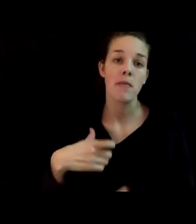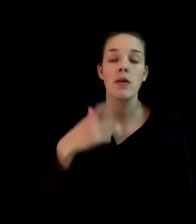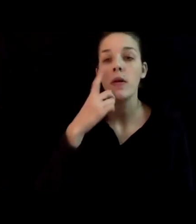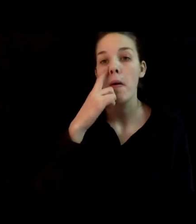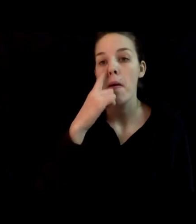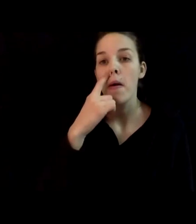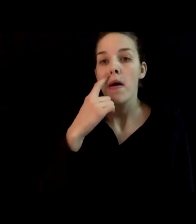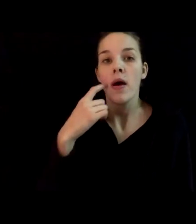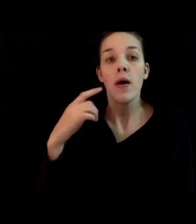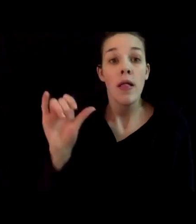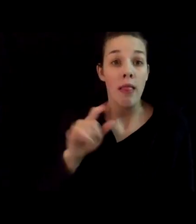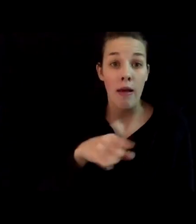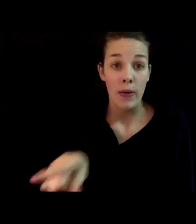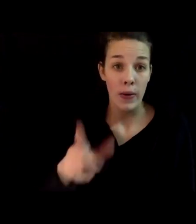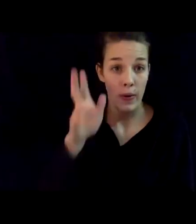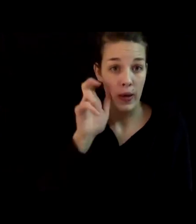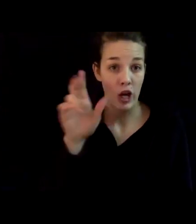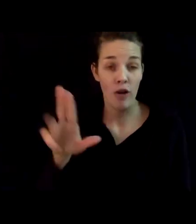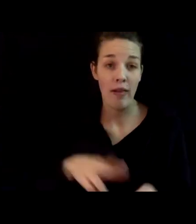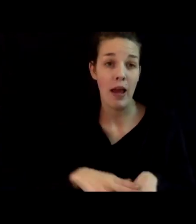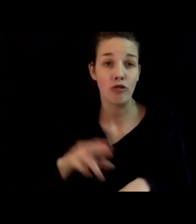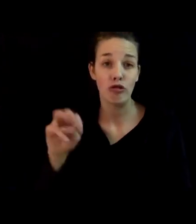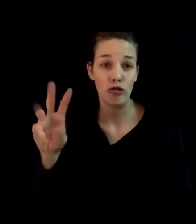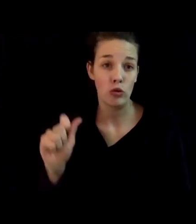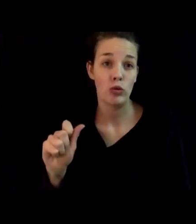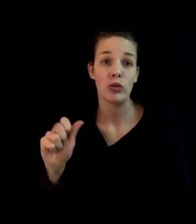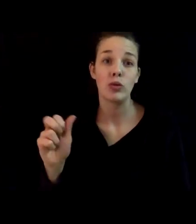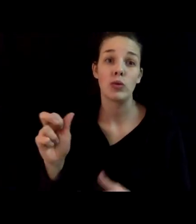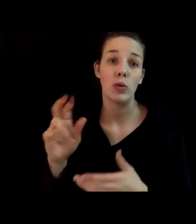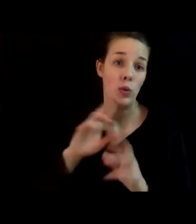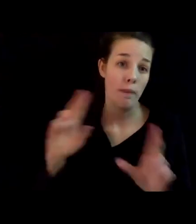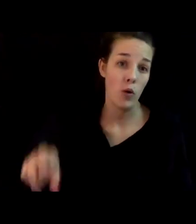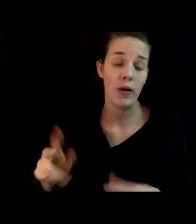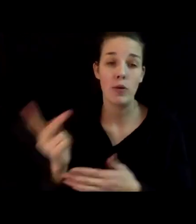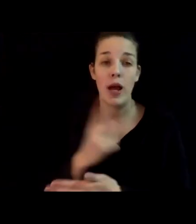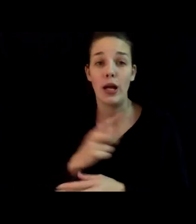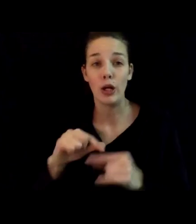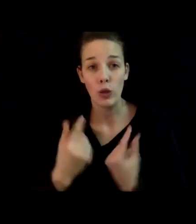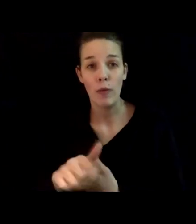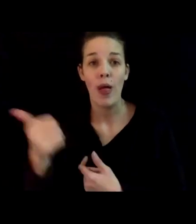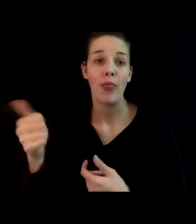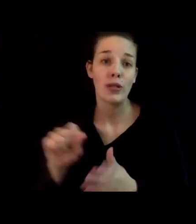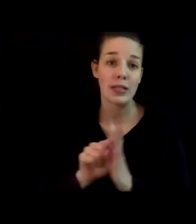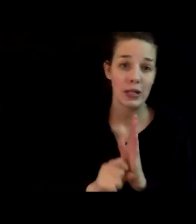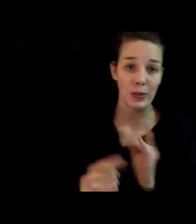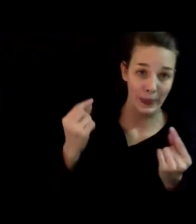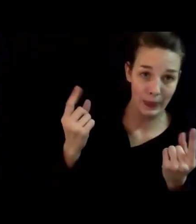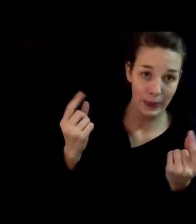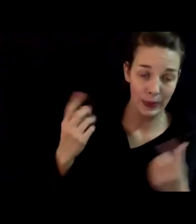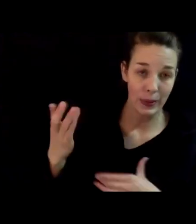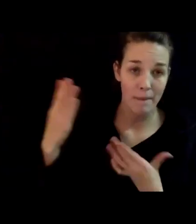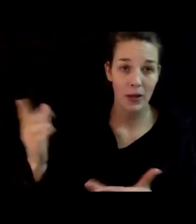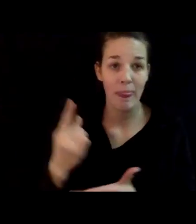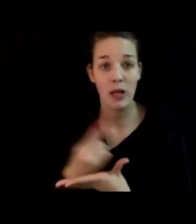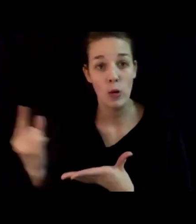And like you, we hear the national news reports on priority groups and what other states are doing. A recommendation earlier this